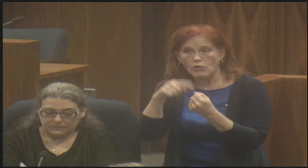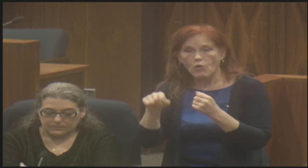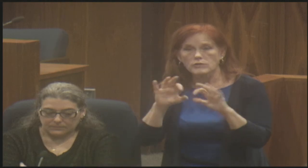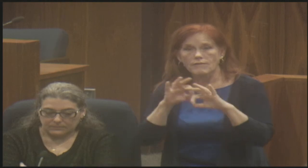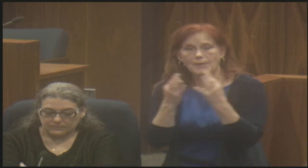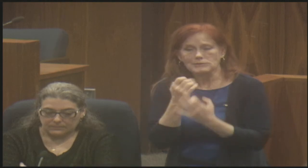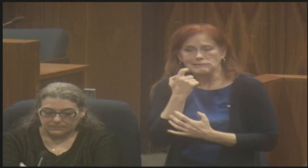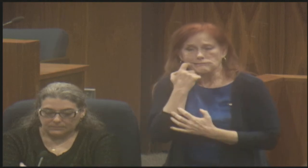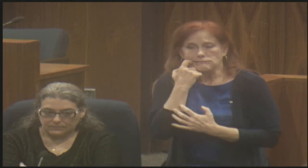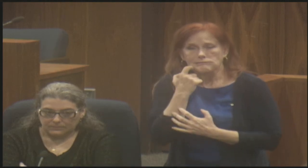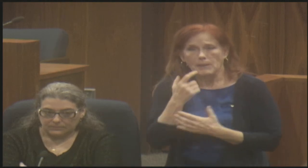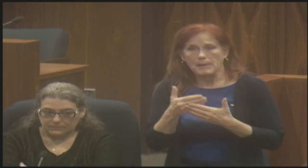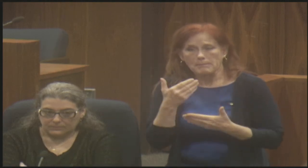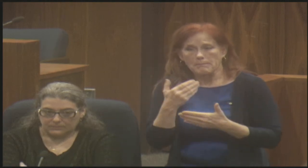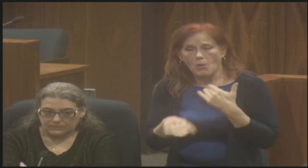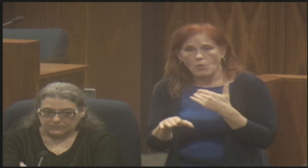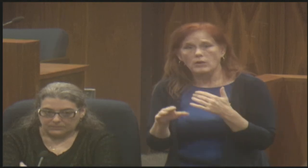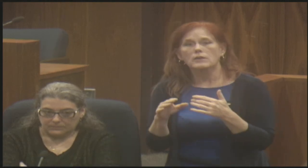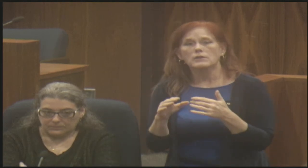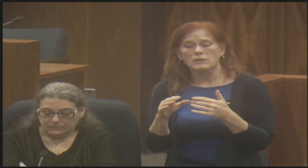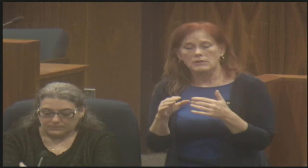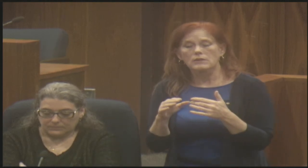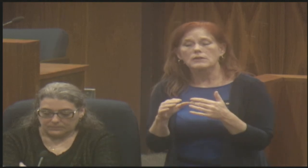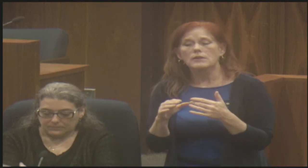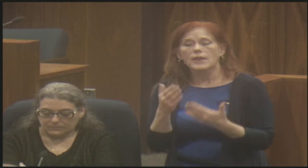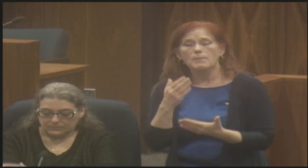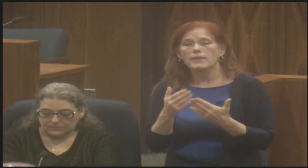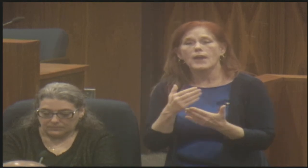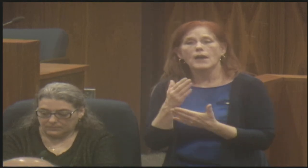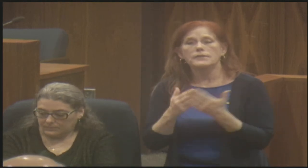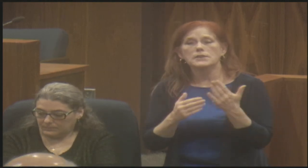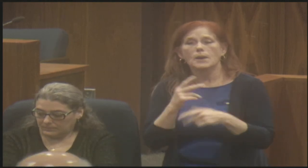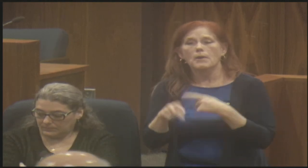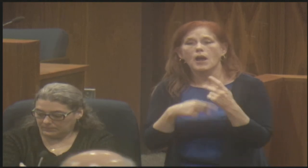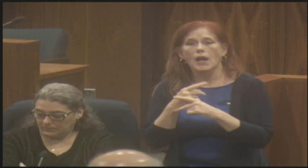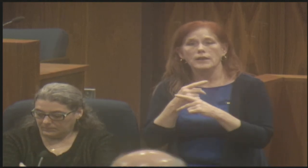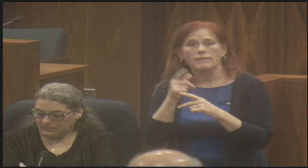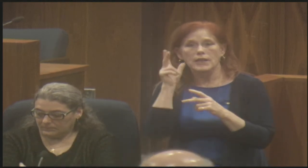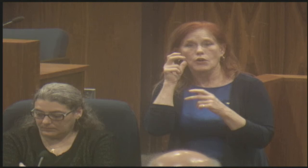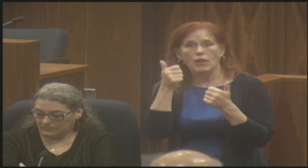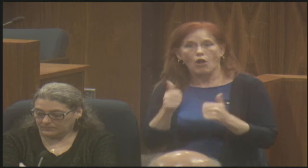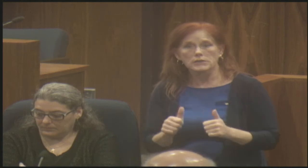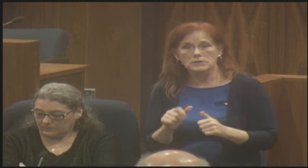newly born, uh, infant with, uh, hearing loss?